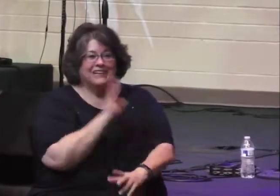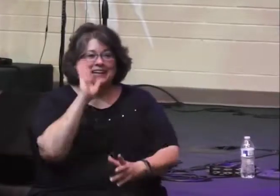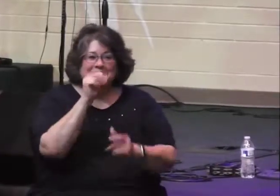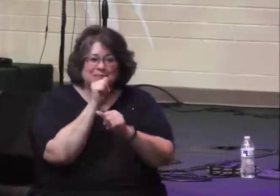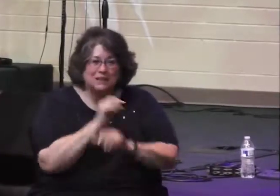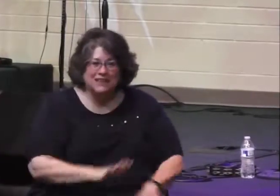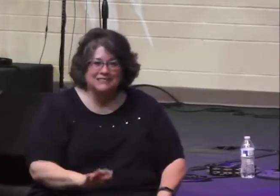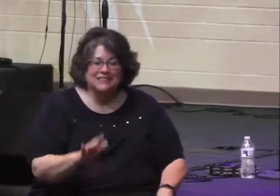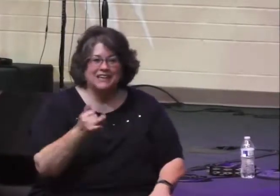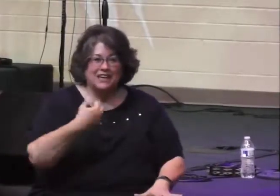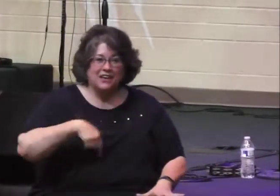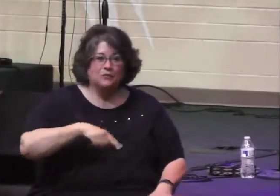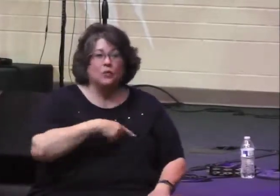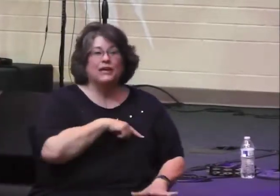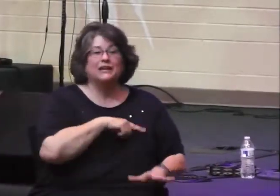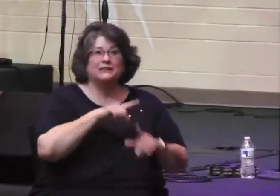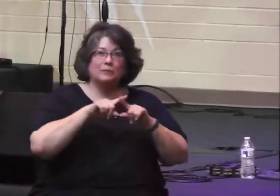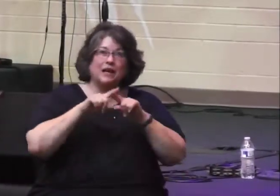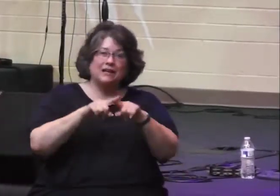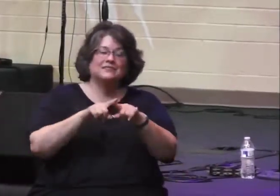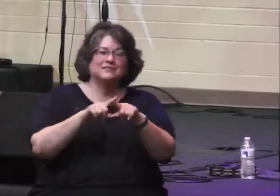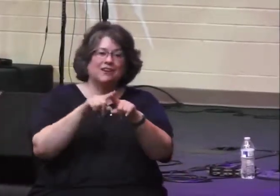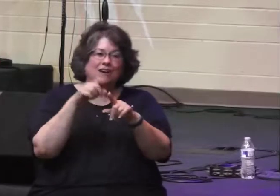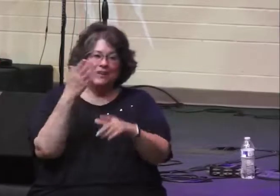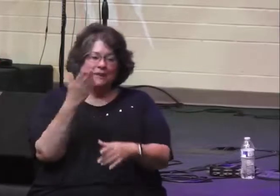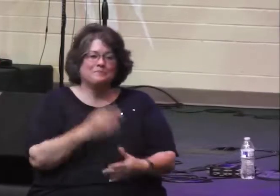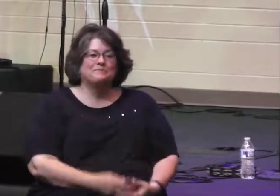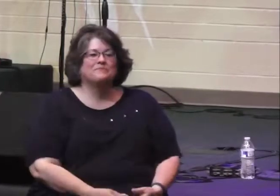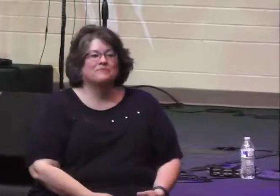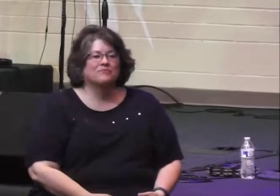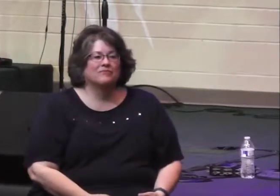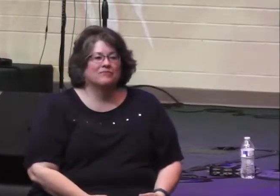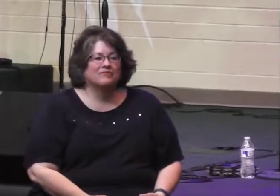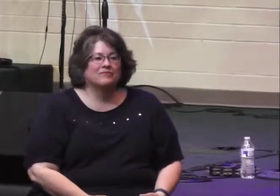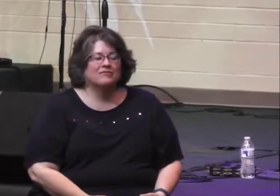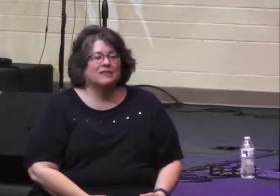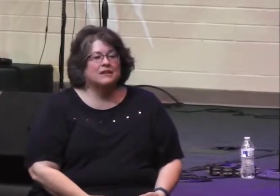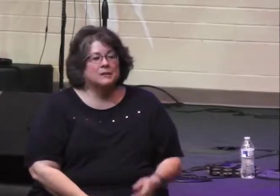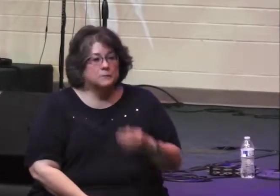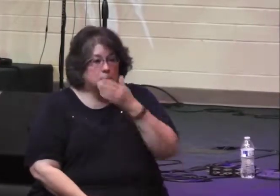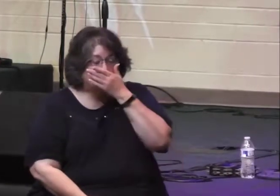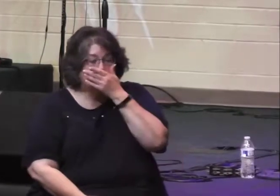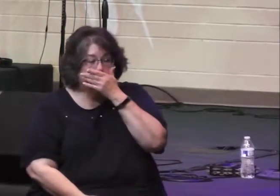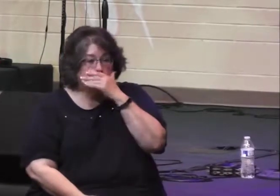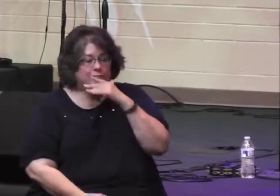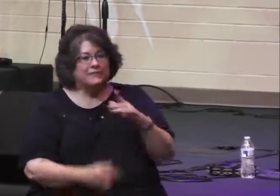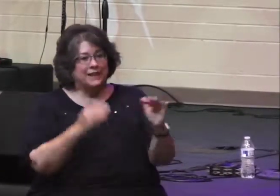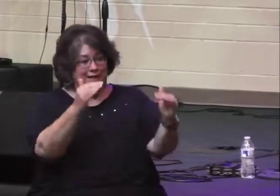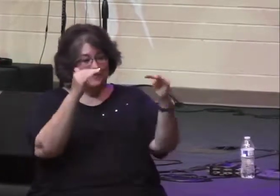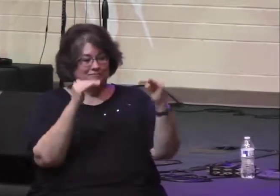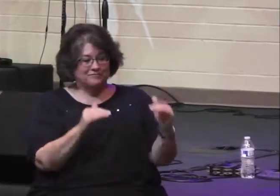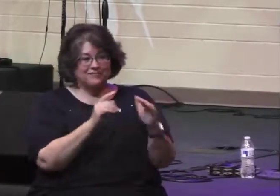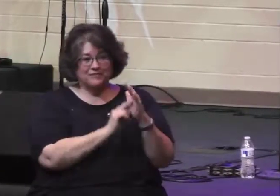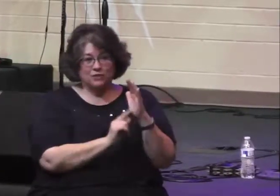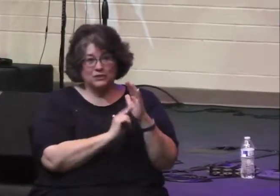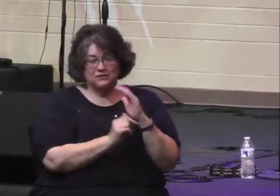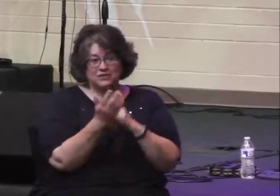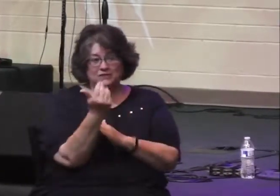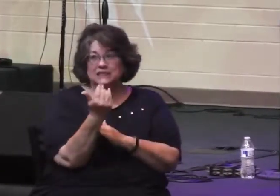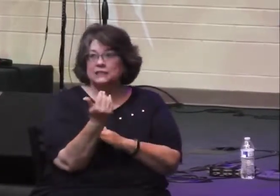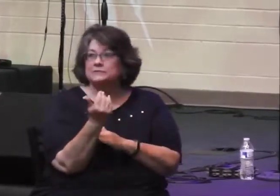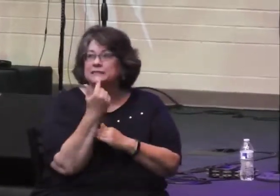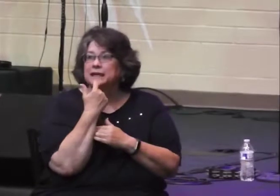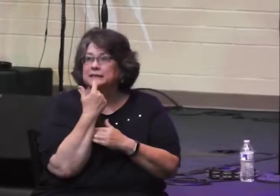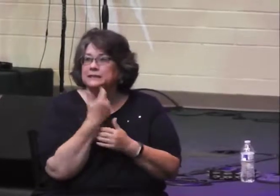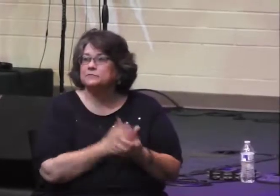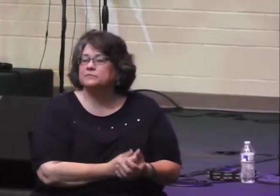And so, Jehoshaphat is finished making his appeal to God. And then look what